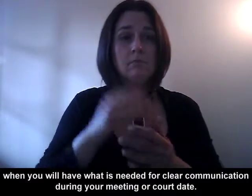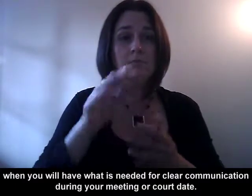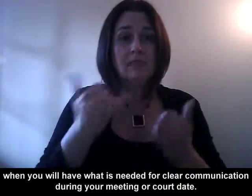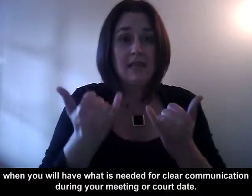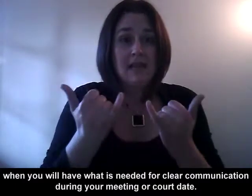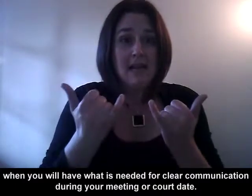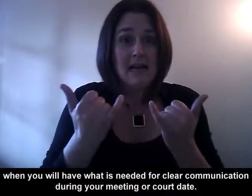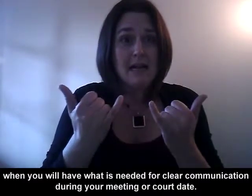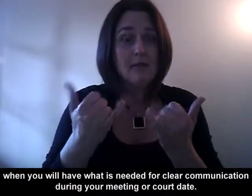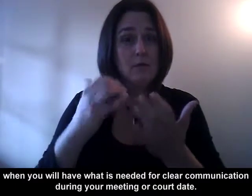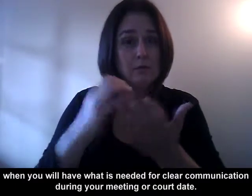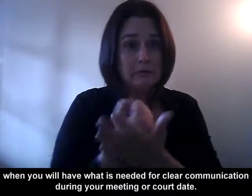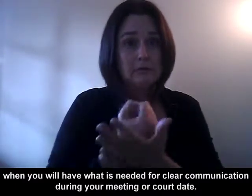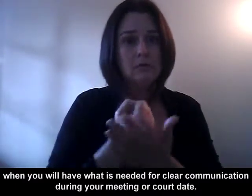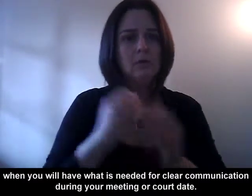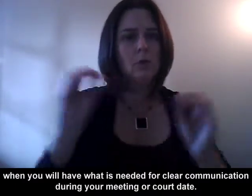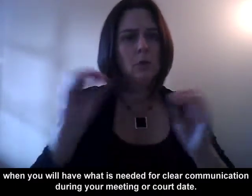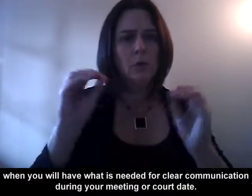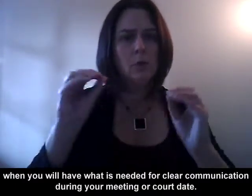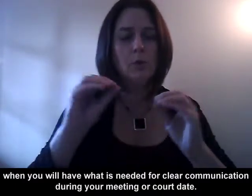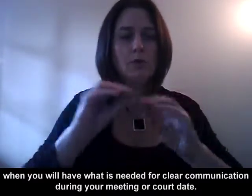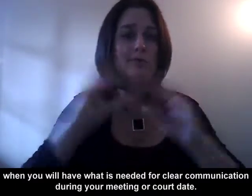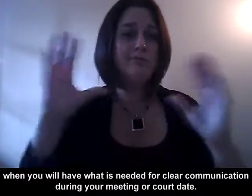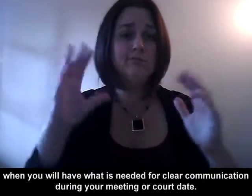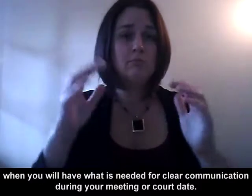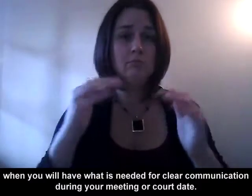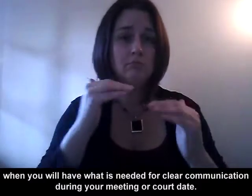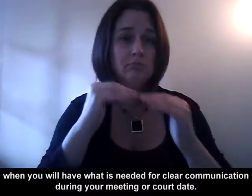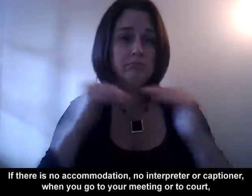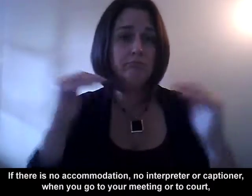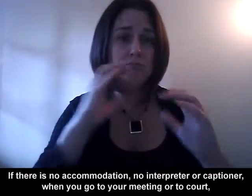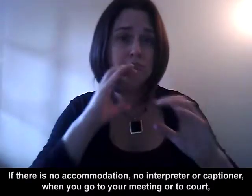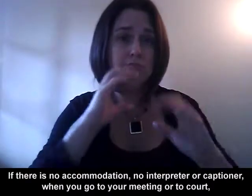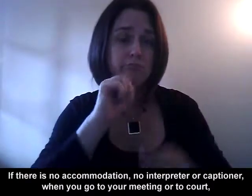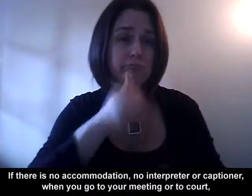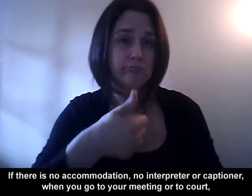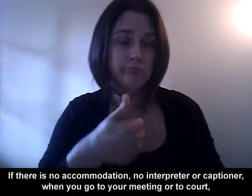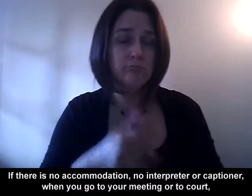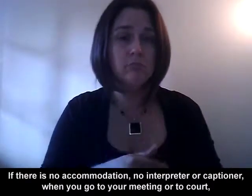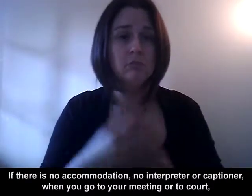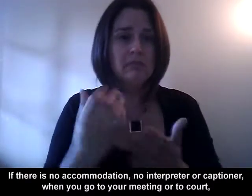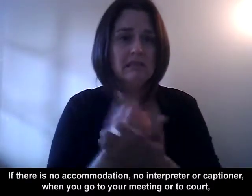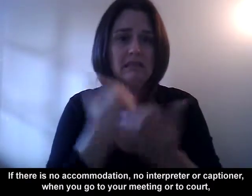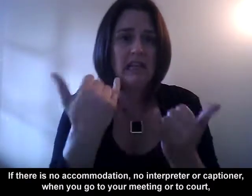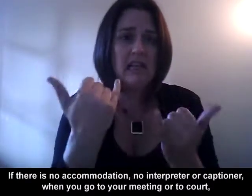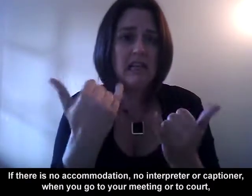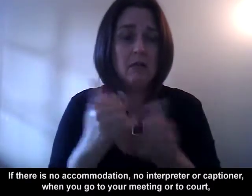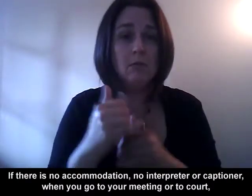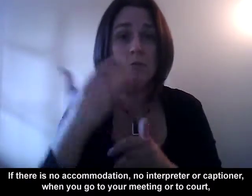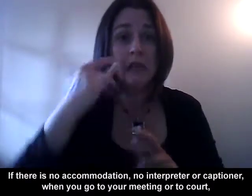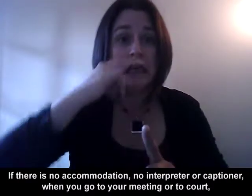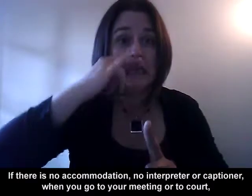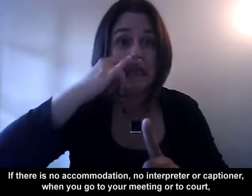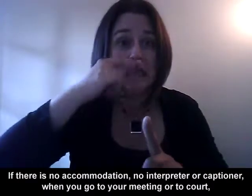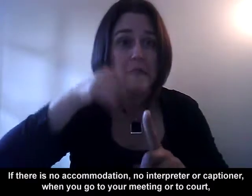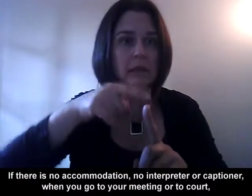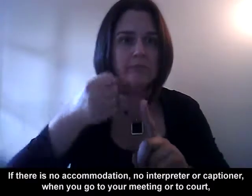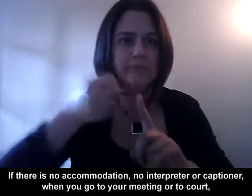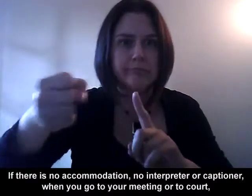communication during your meeting or court date. If there is no accommodation, no interpreter or captioner